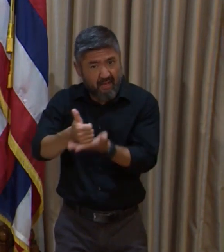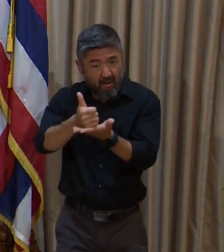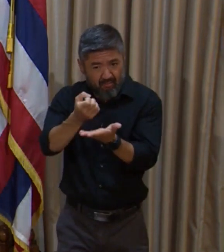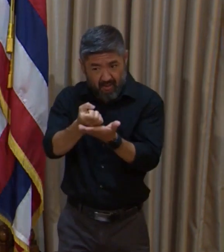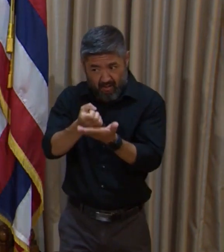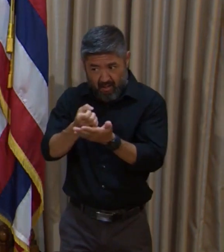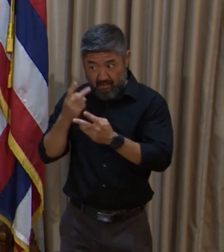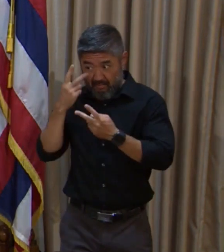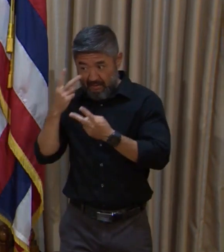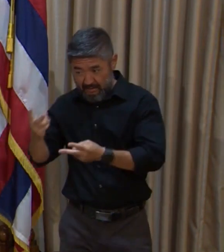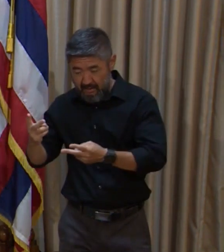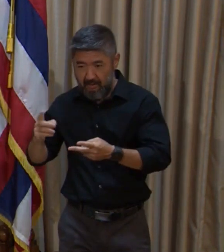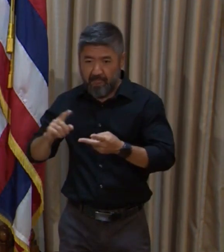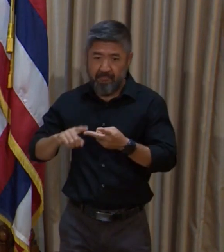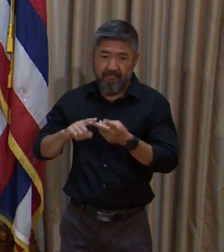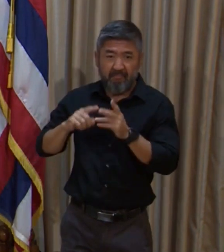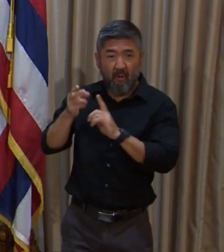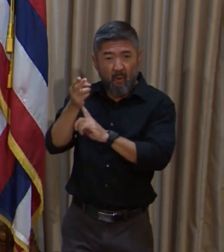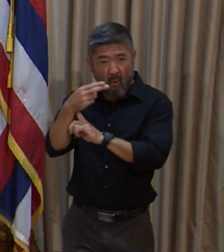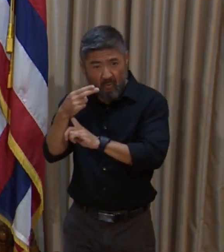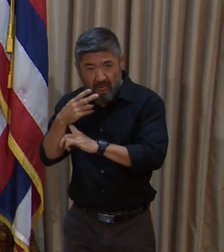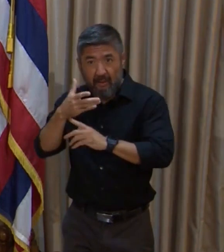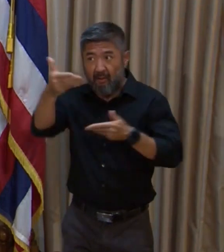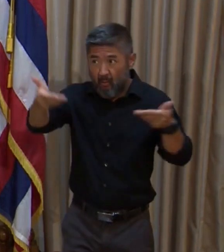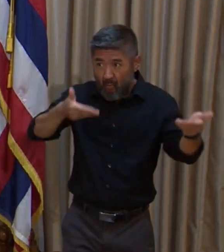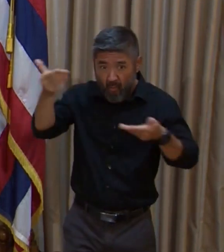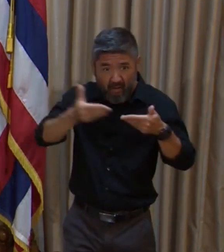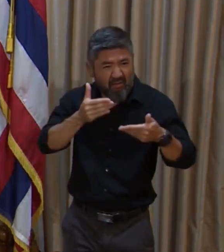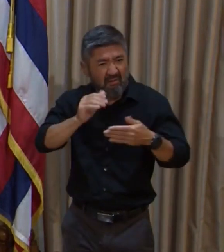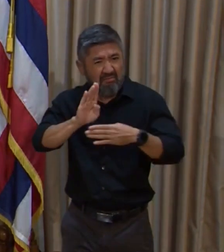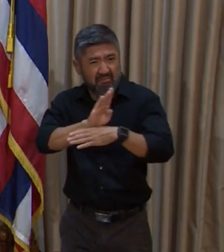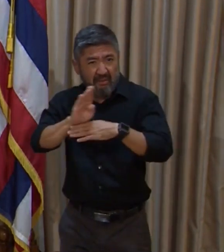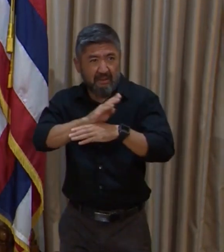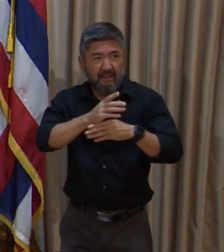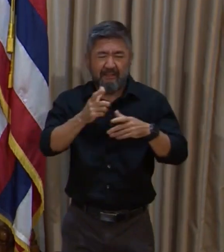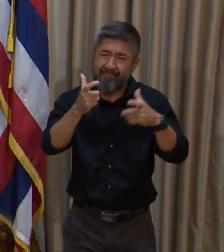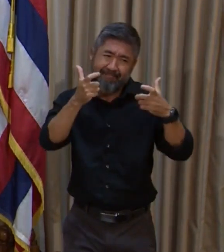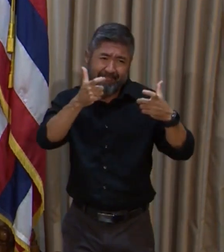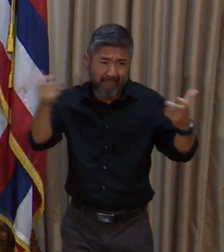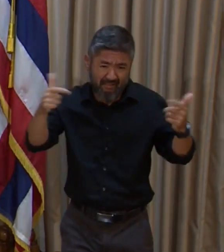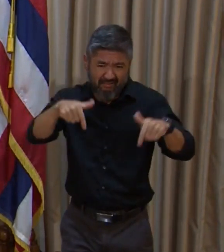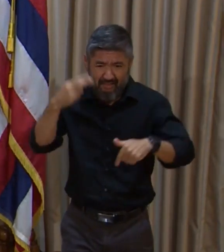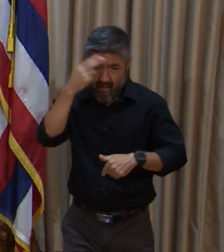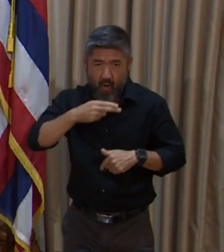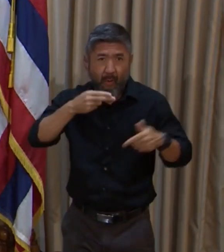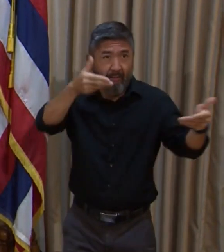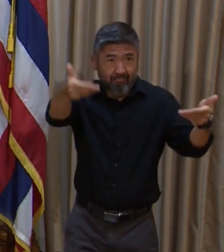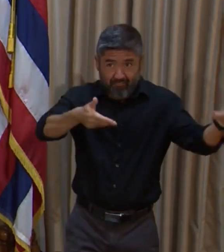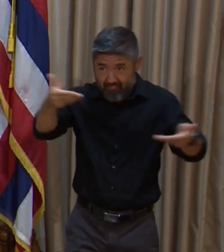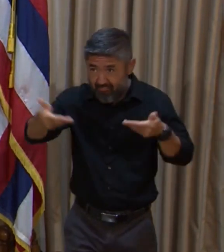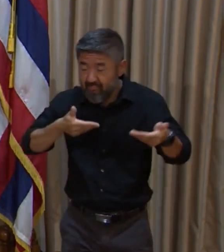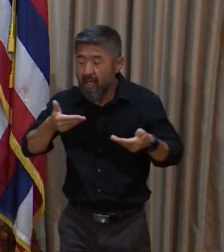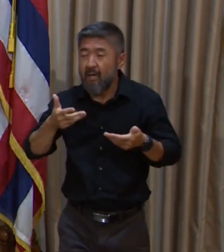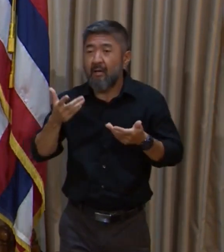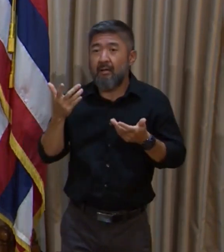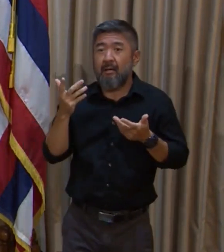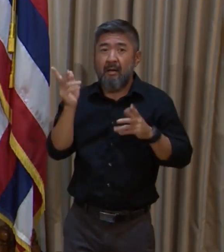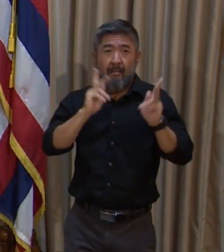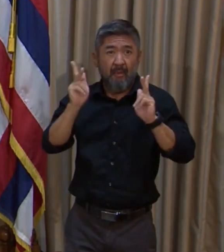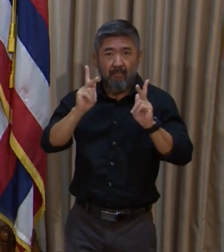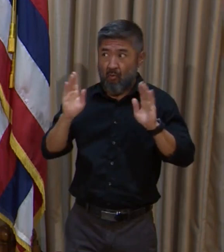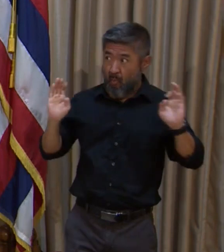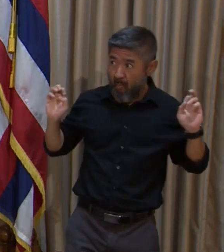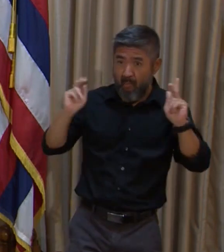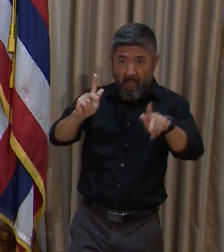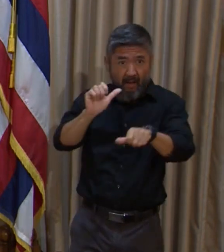our hospitality industry is the largest industry here in the state, and certainly getting back – people back to work